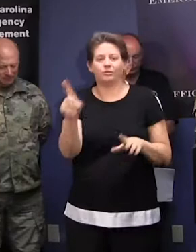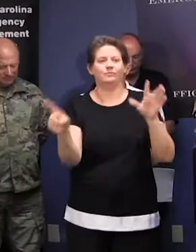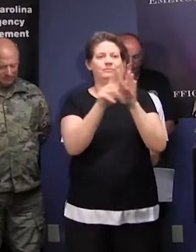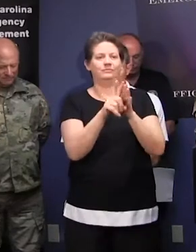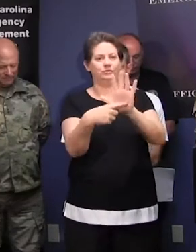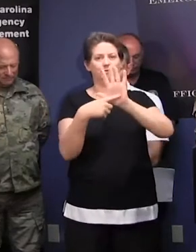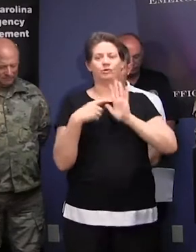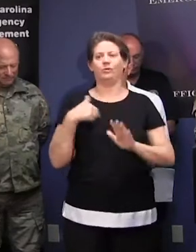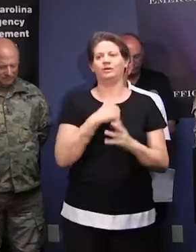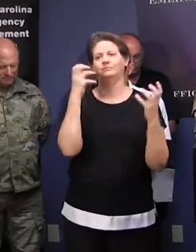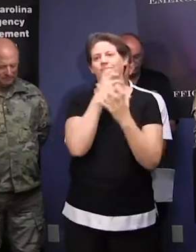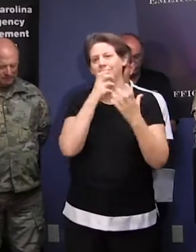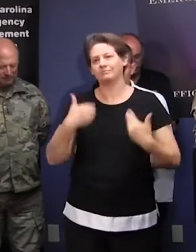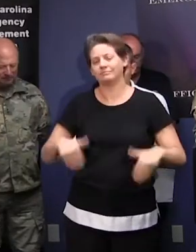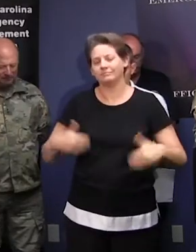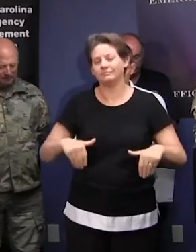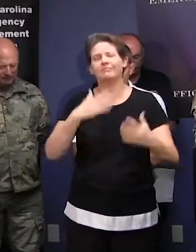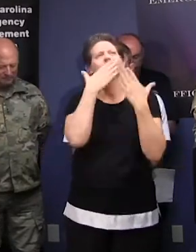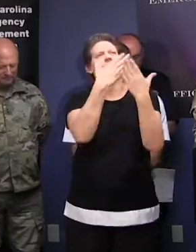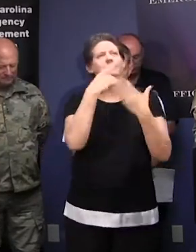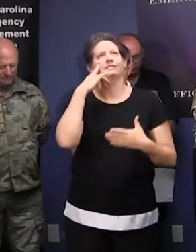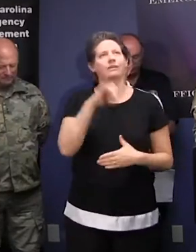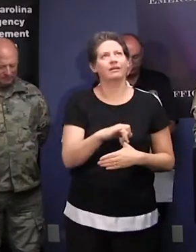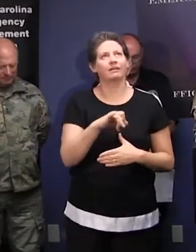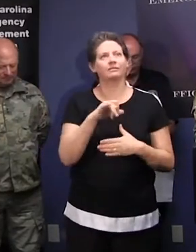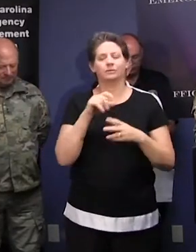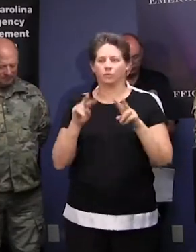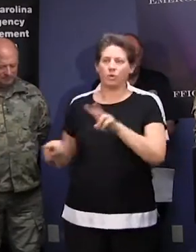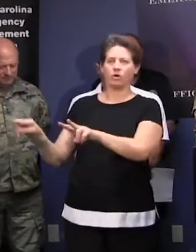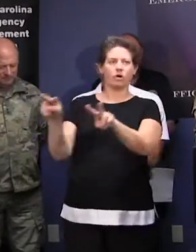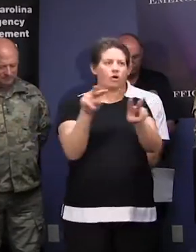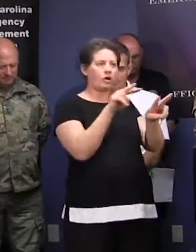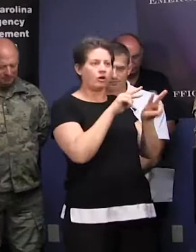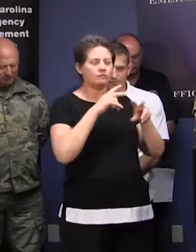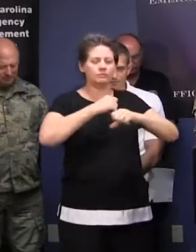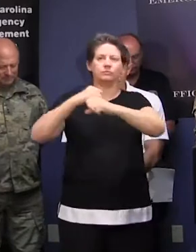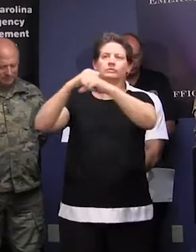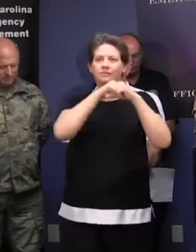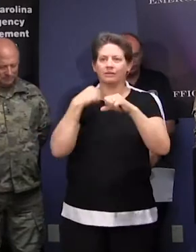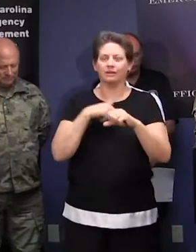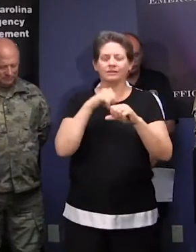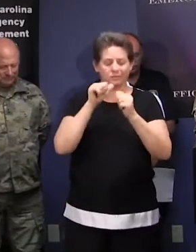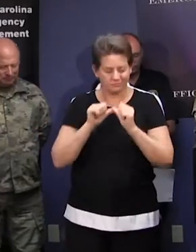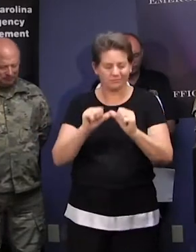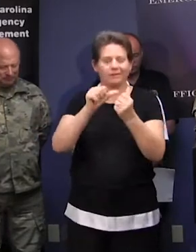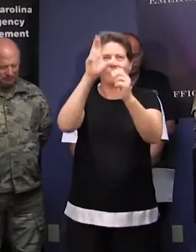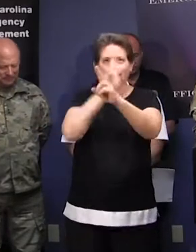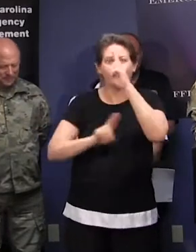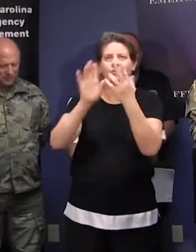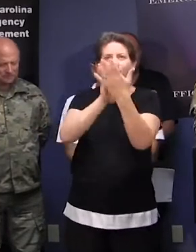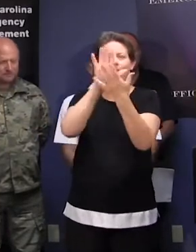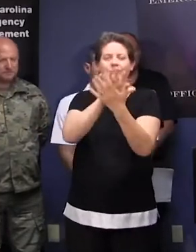we give you thanks. Continue to watch over and protect us. And we'll be sure to give you all the honor, praise, and glory. Amen.